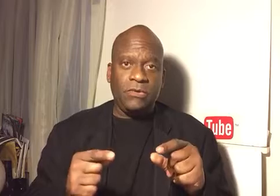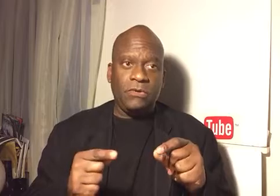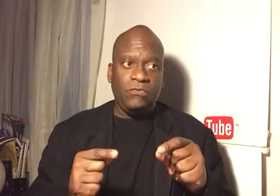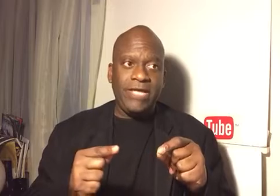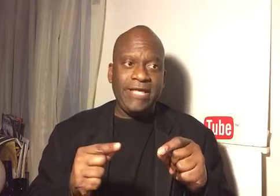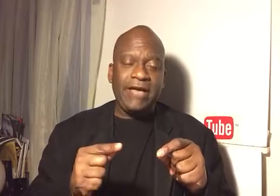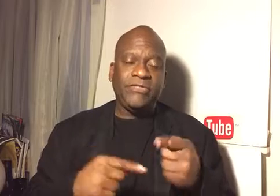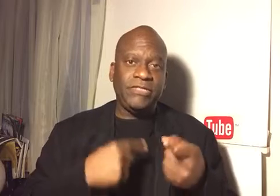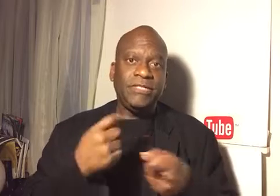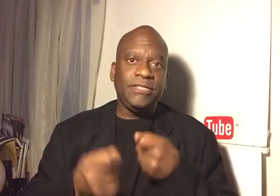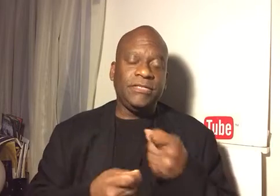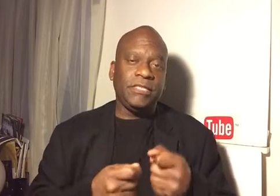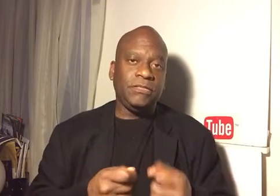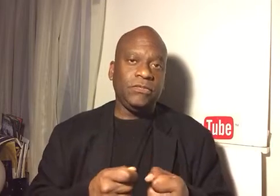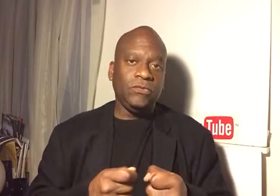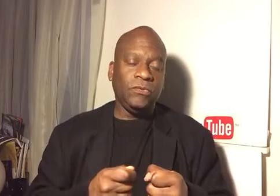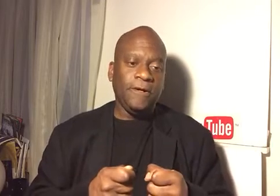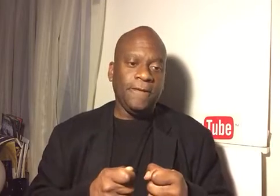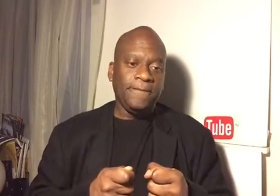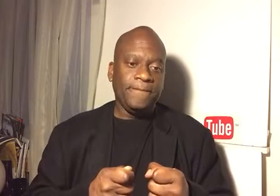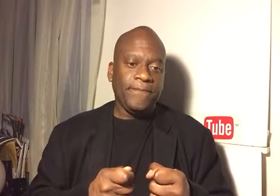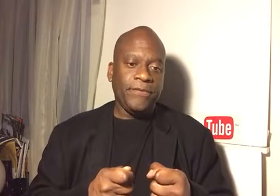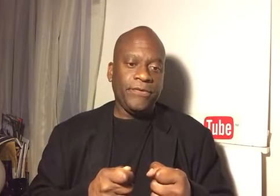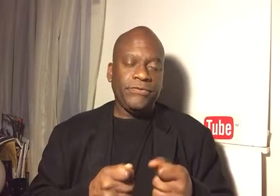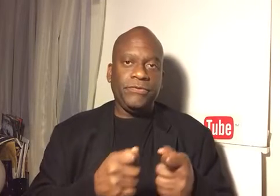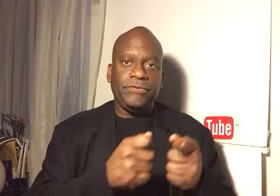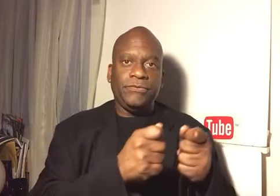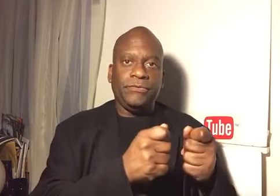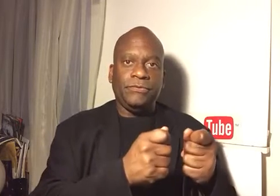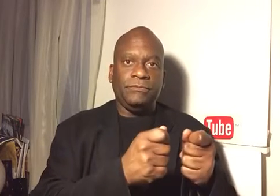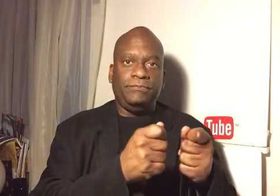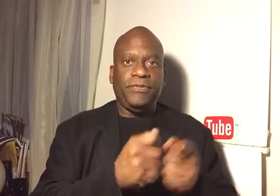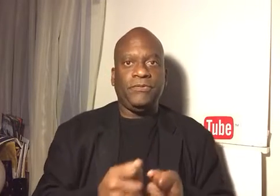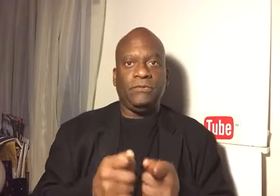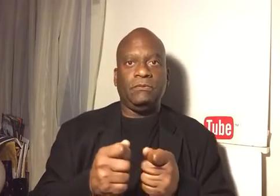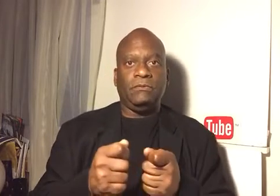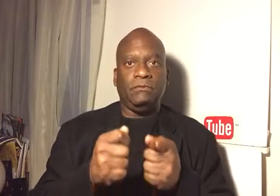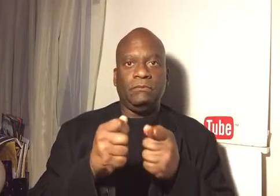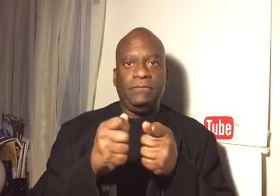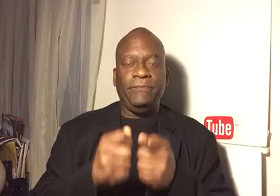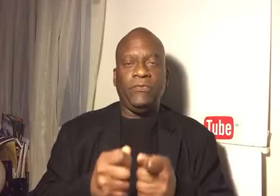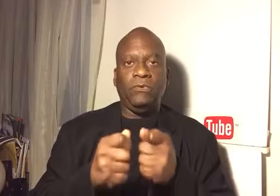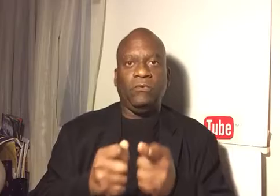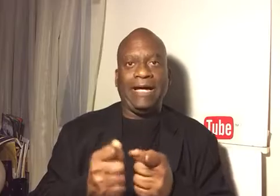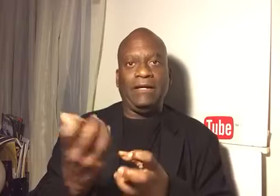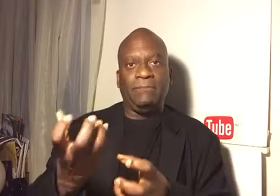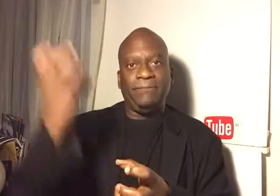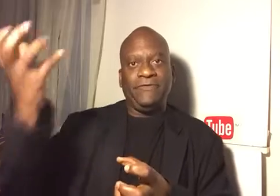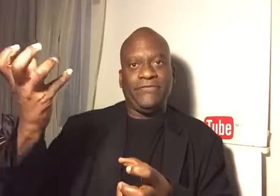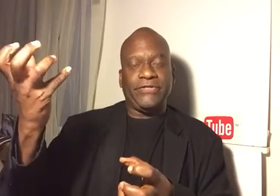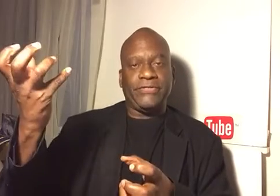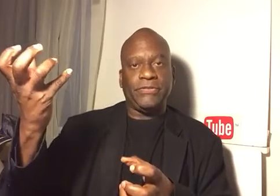we have a tendency to put people who are white above us